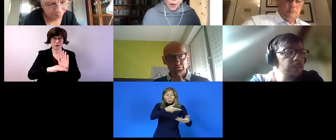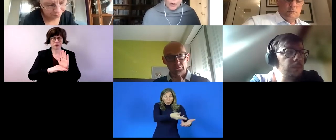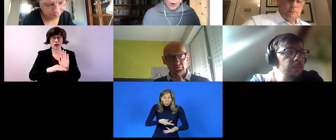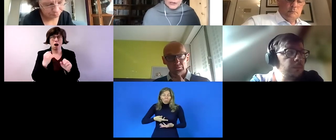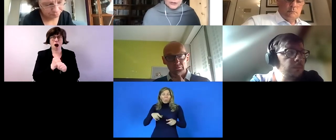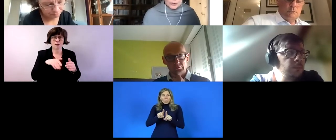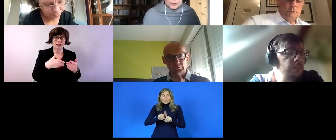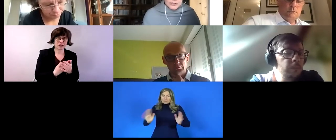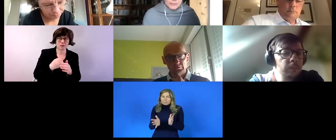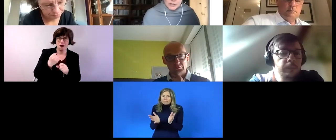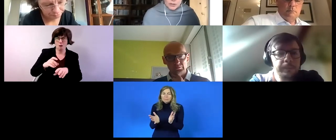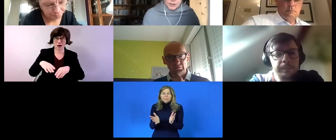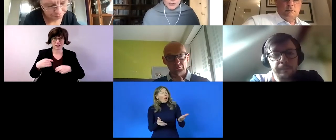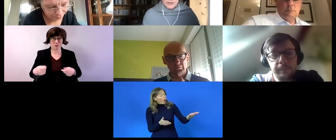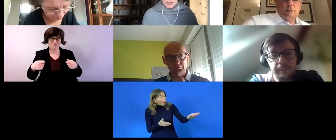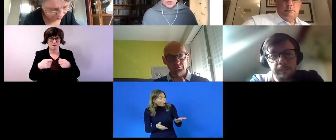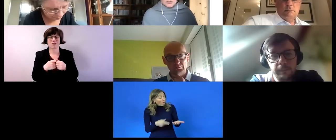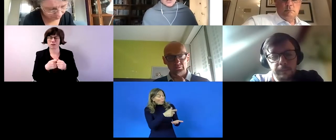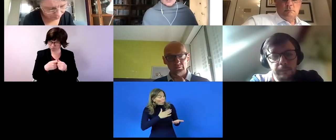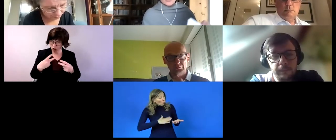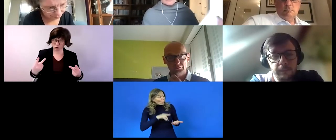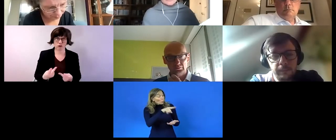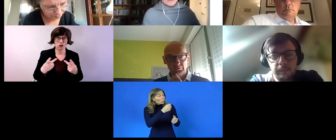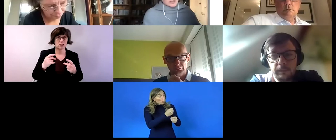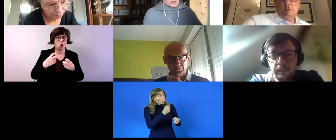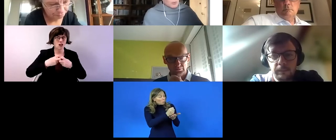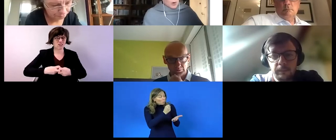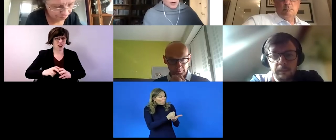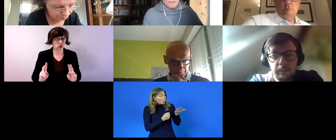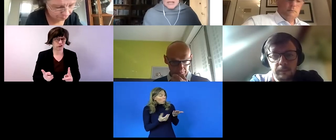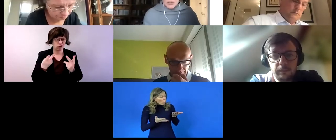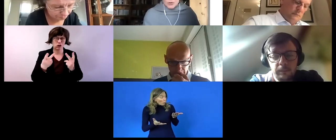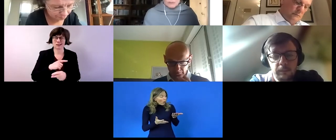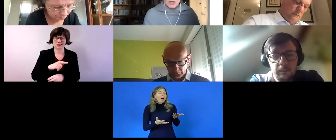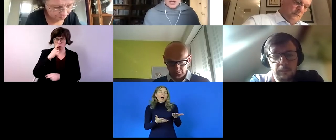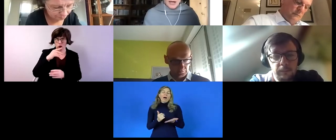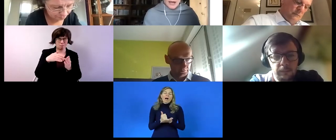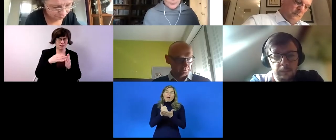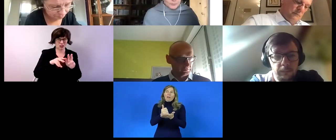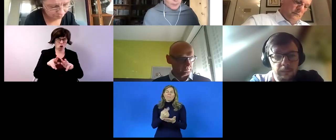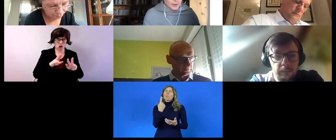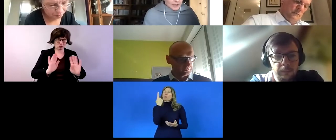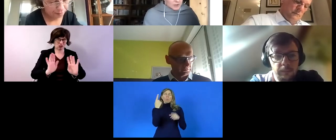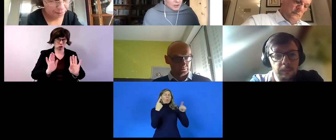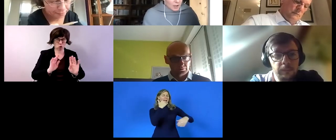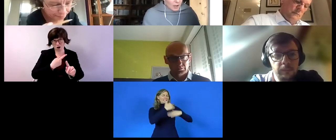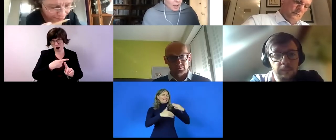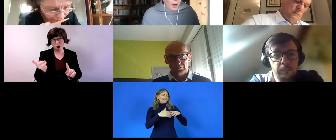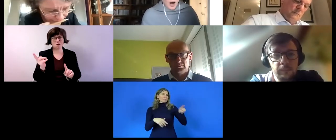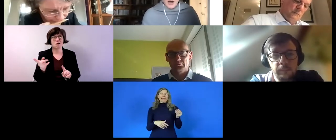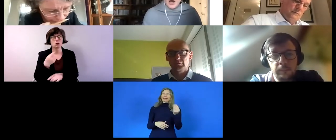only through disability organizations so that has given it more mainstream um impact